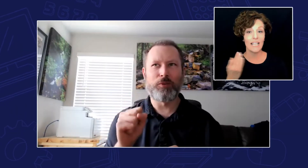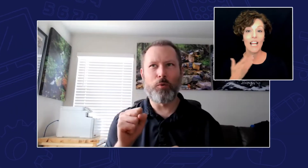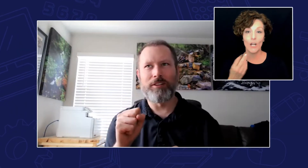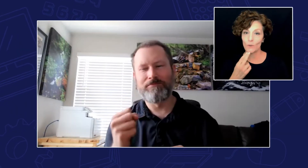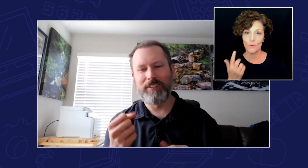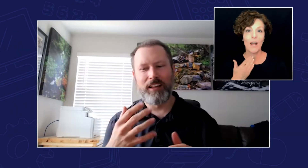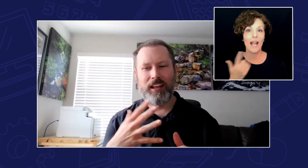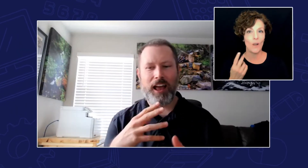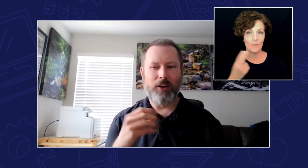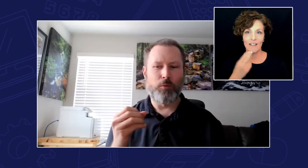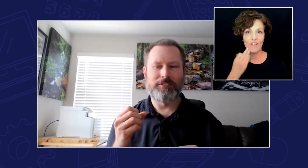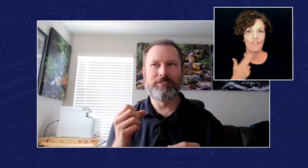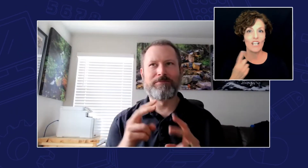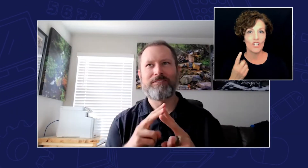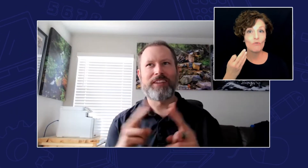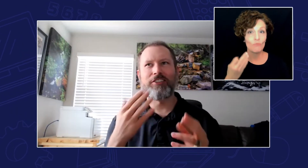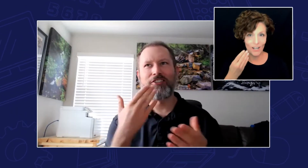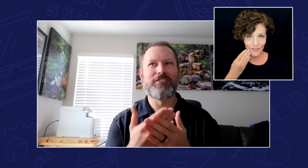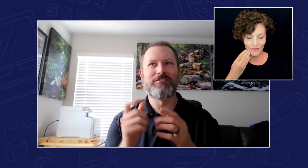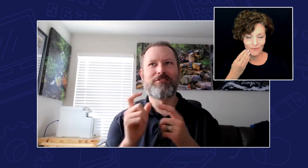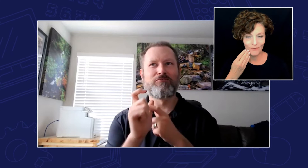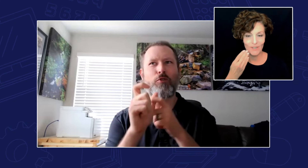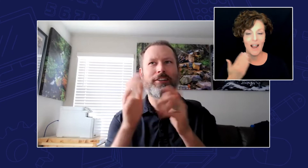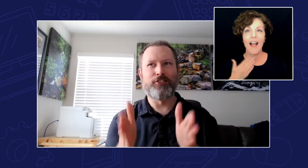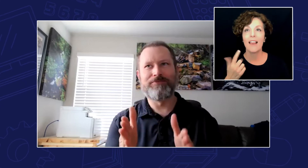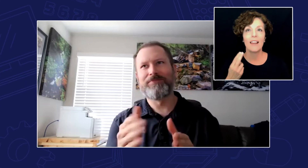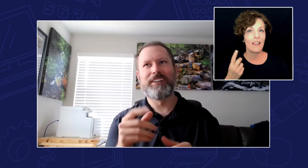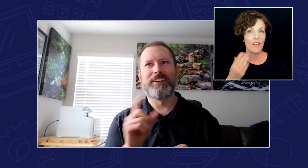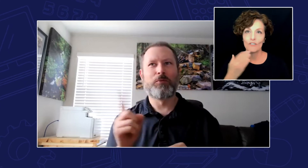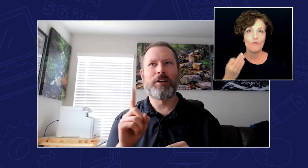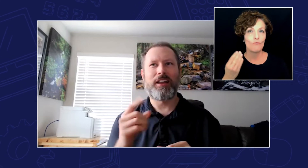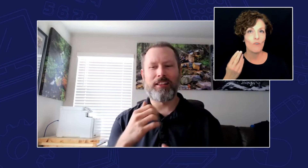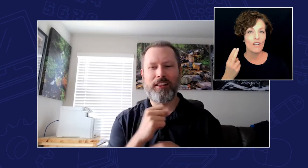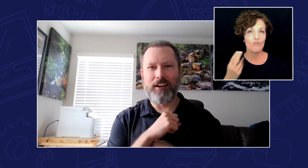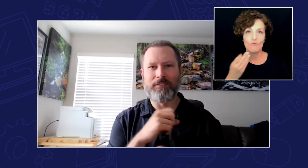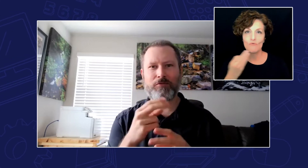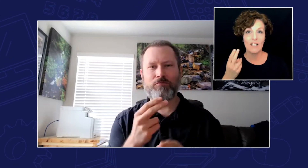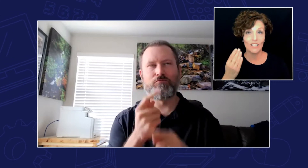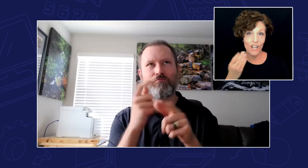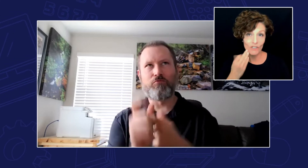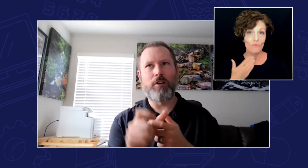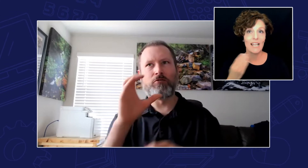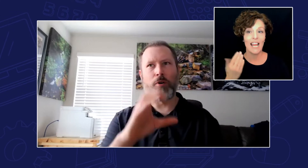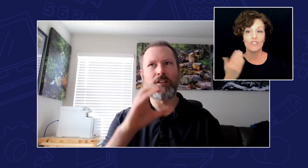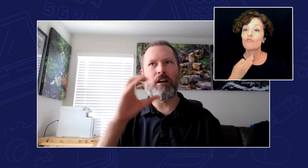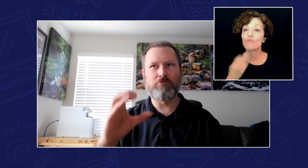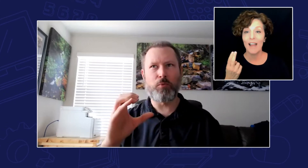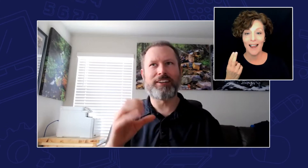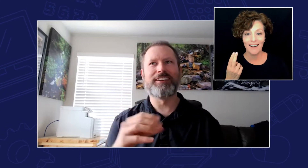when I was in high school I was a very good runner I loved to run cross country